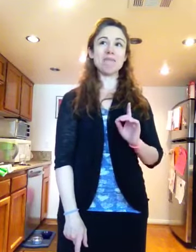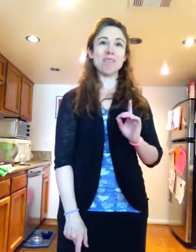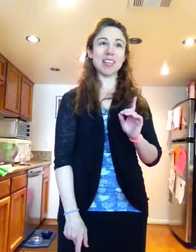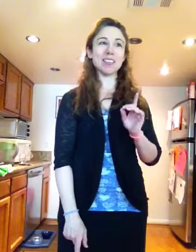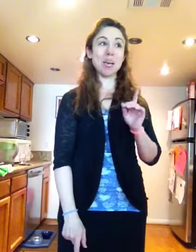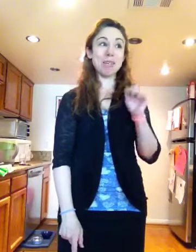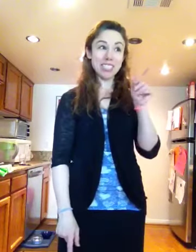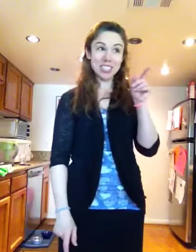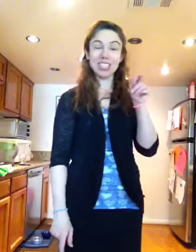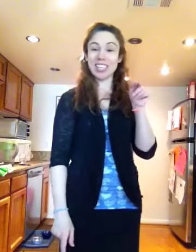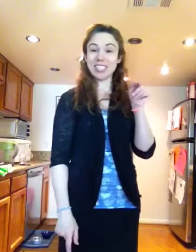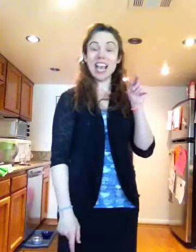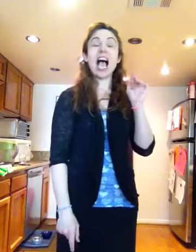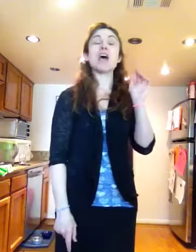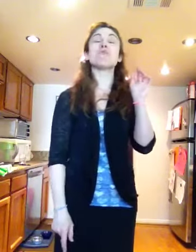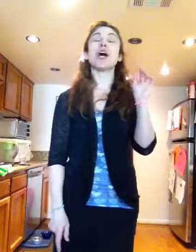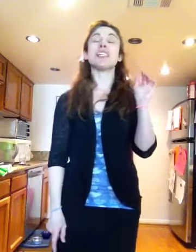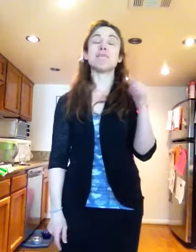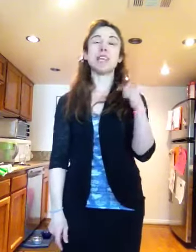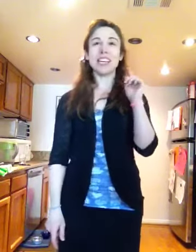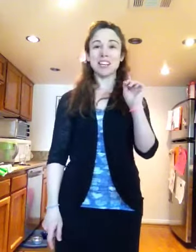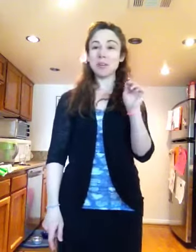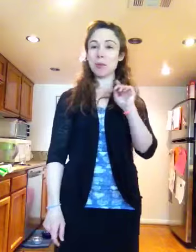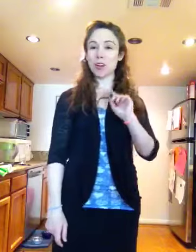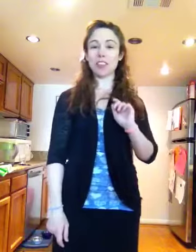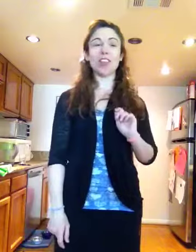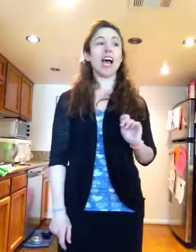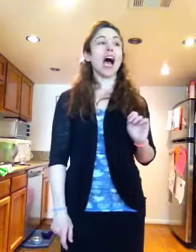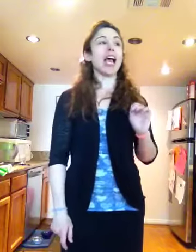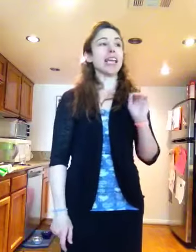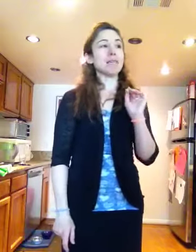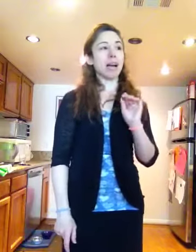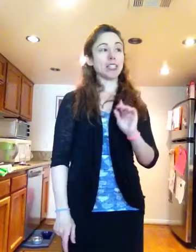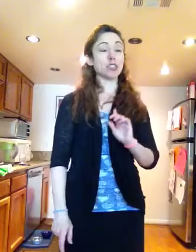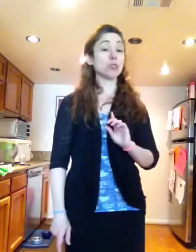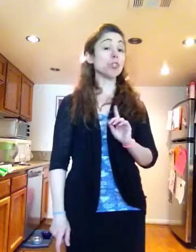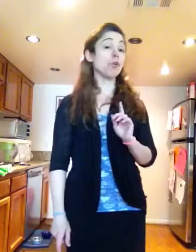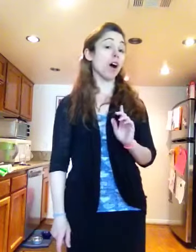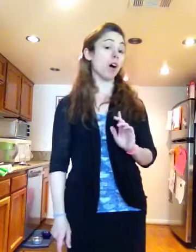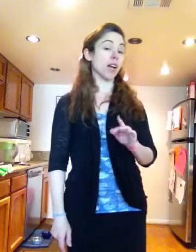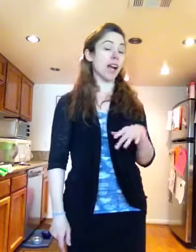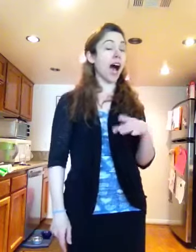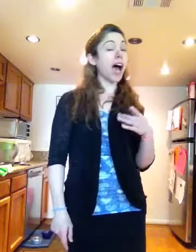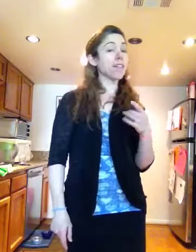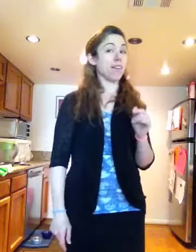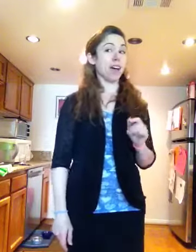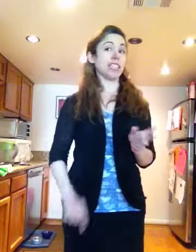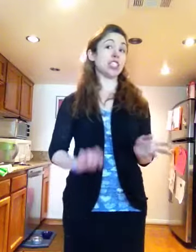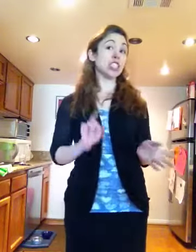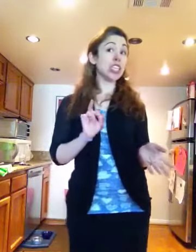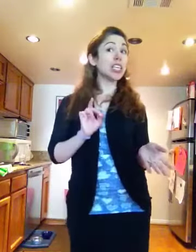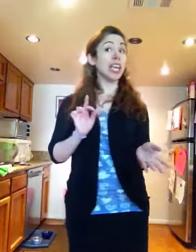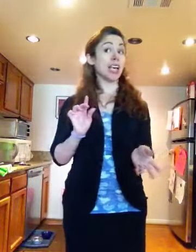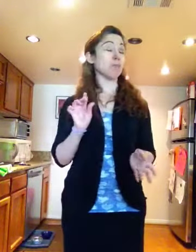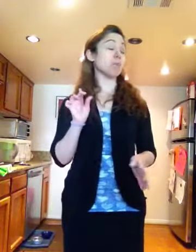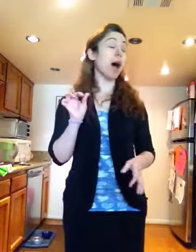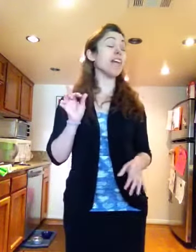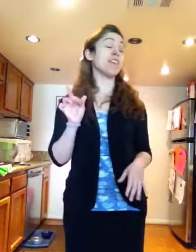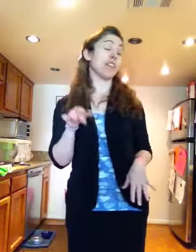metal that my sister is, and prize me at her worth. In my true heart, I find she names my very